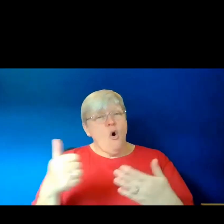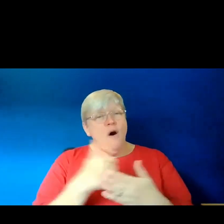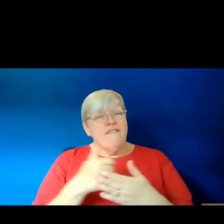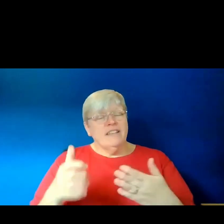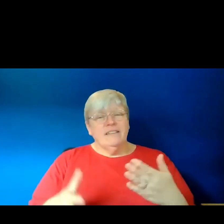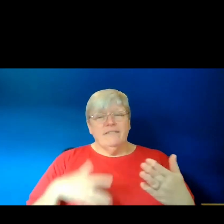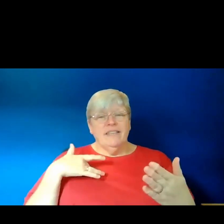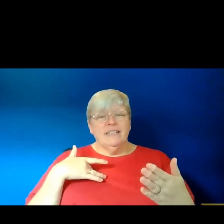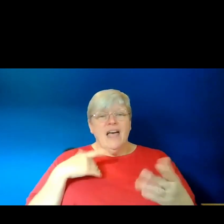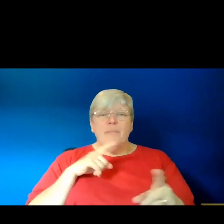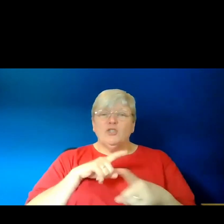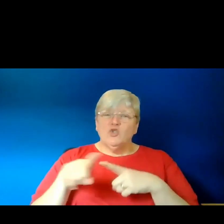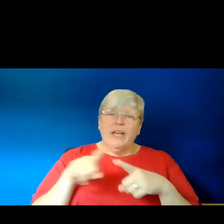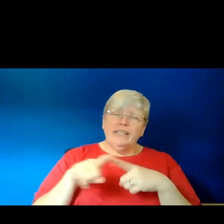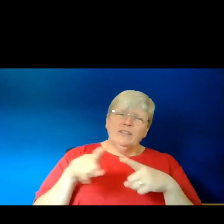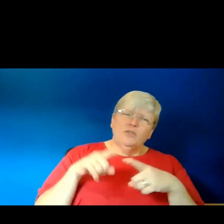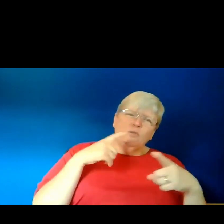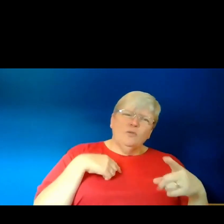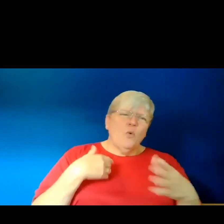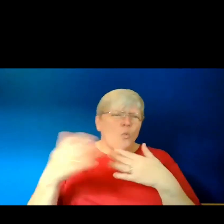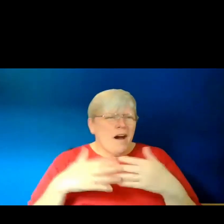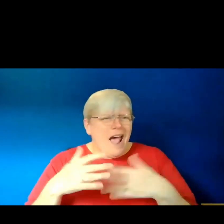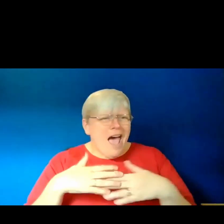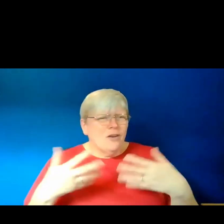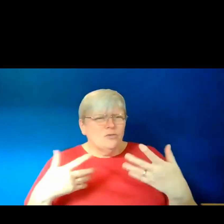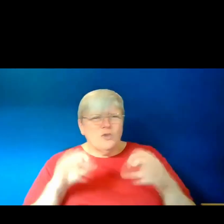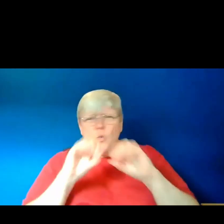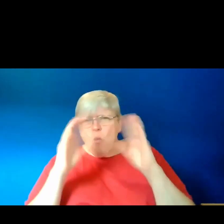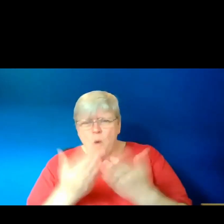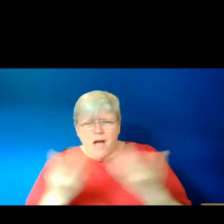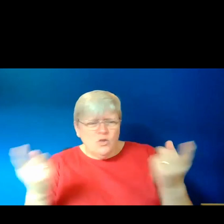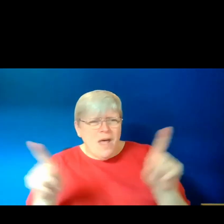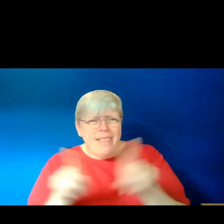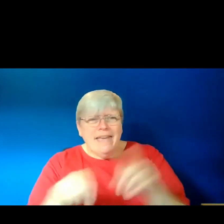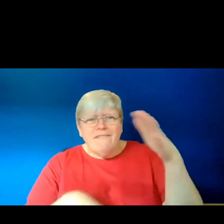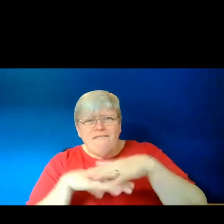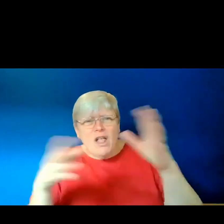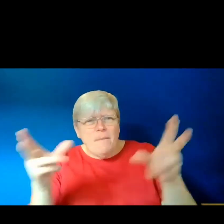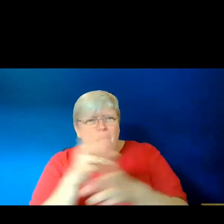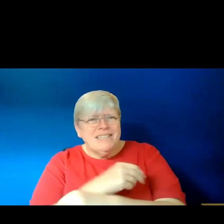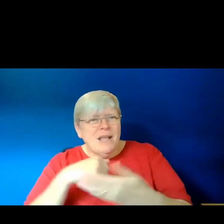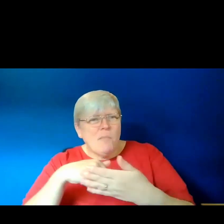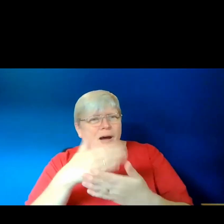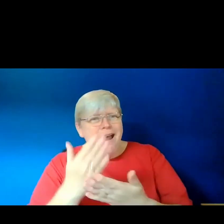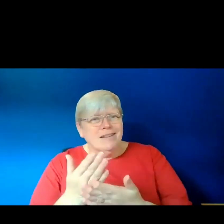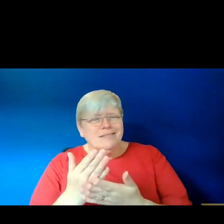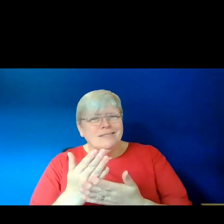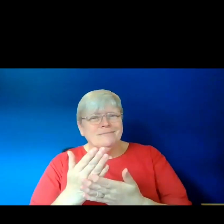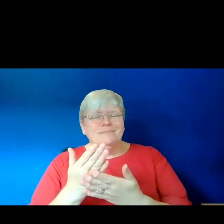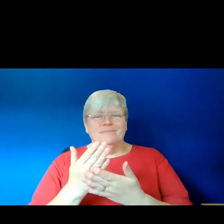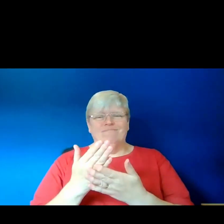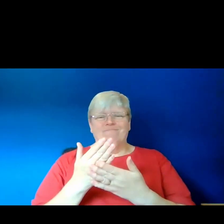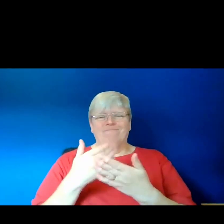I'm trying to discern the shape of these worlds and fill in the missing details. And I do